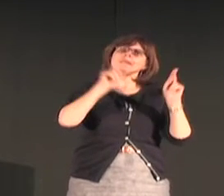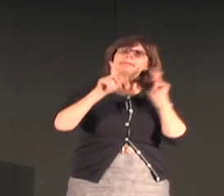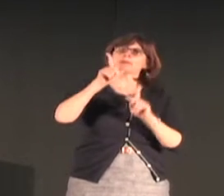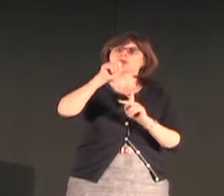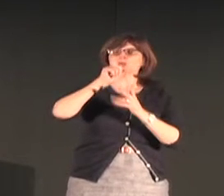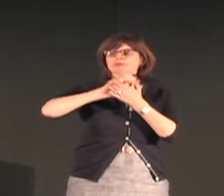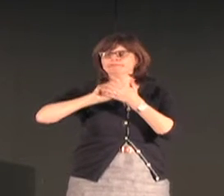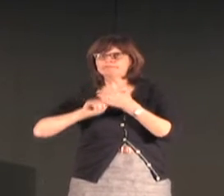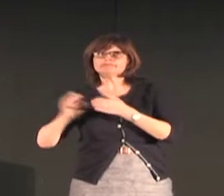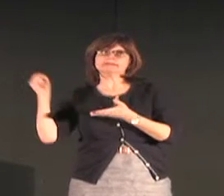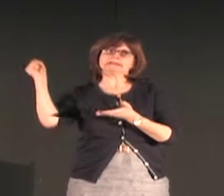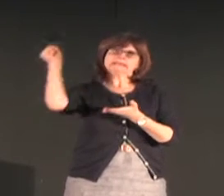their estimate is 130.